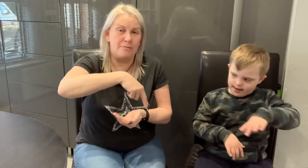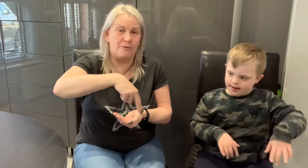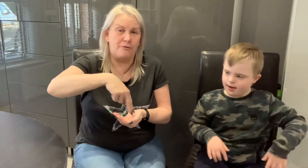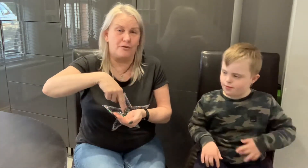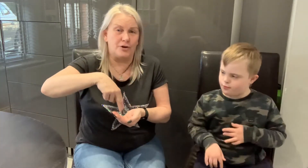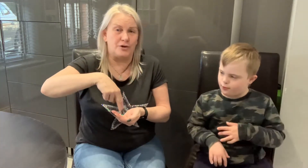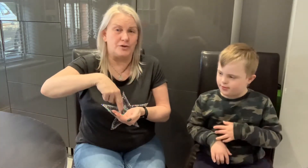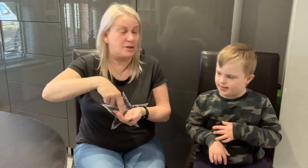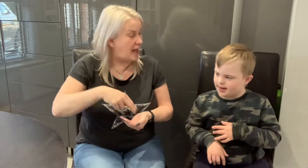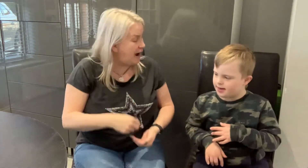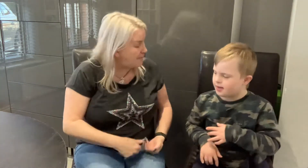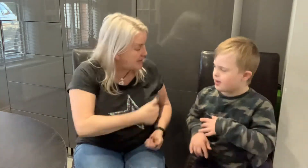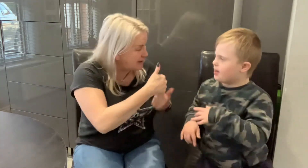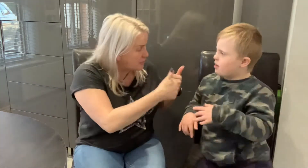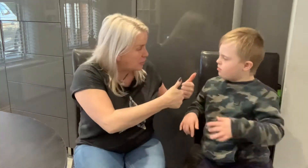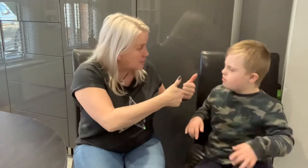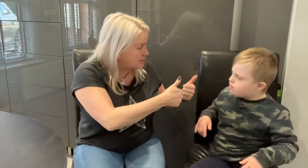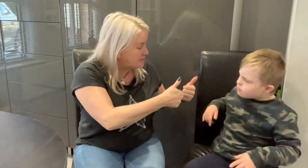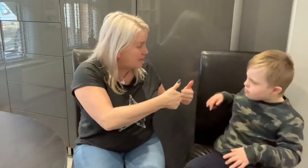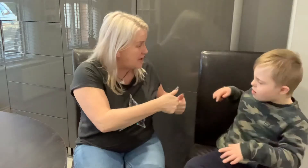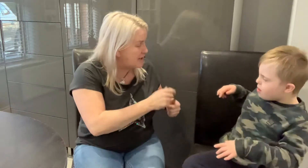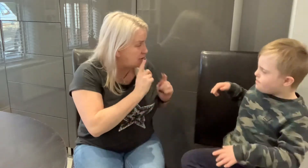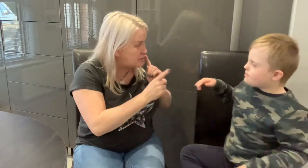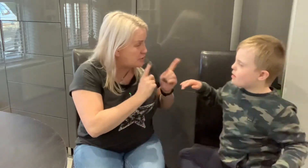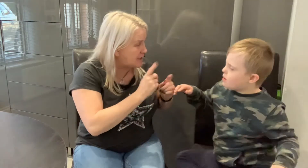Grapefruit. Alfie, that is awesome signing and talking.